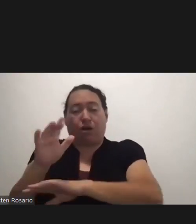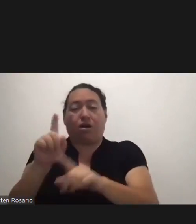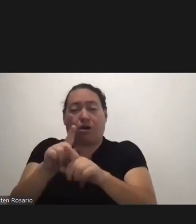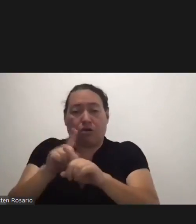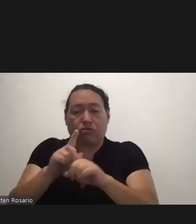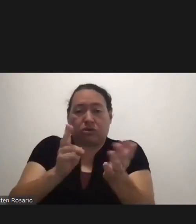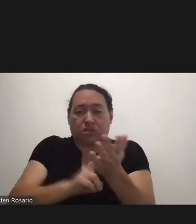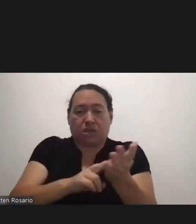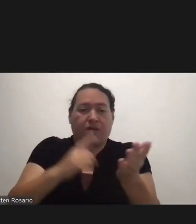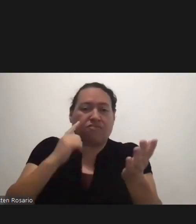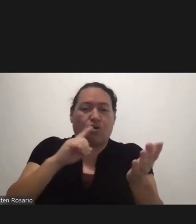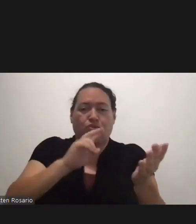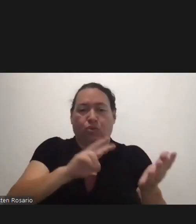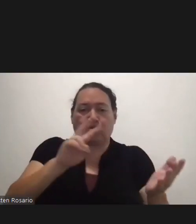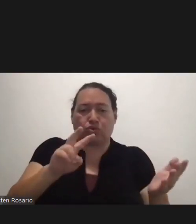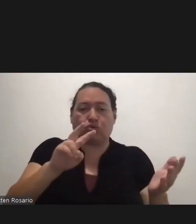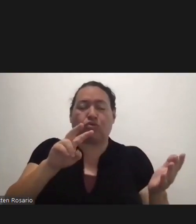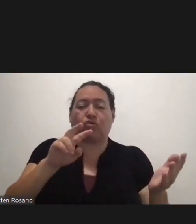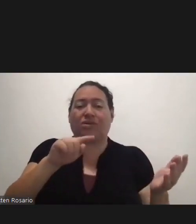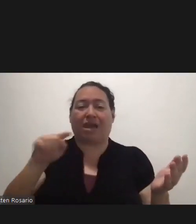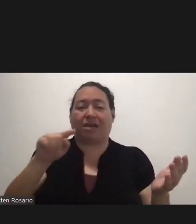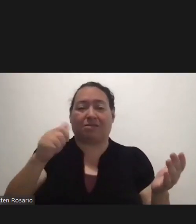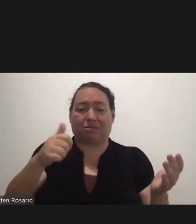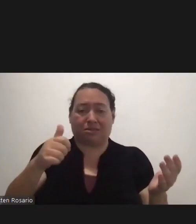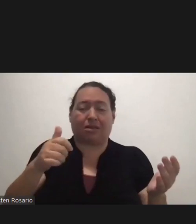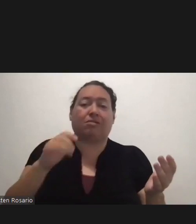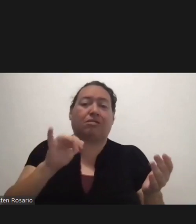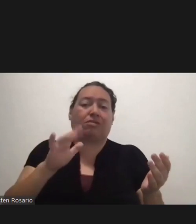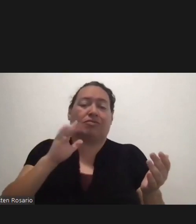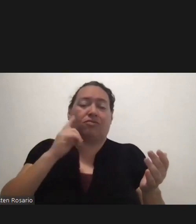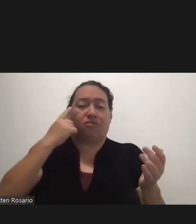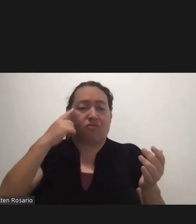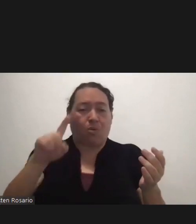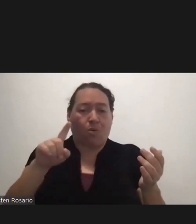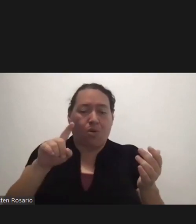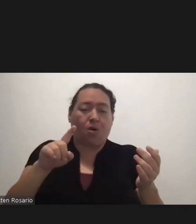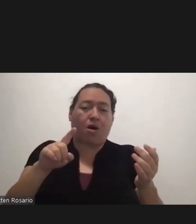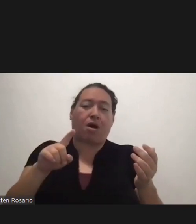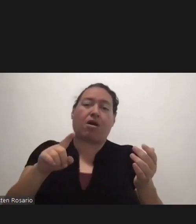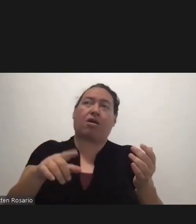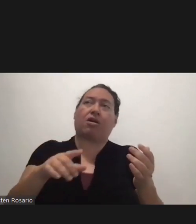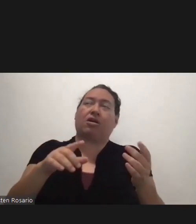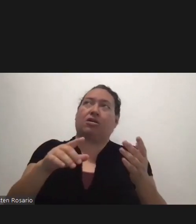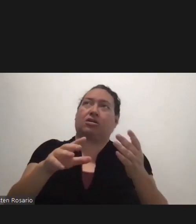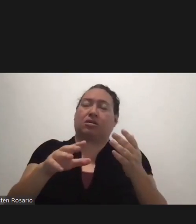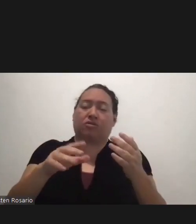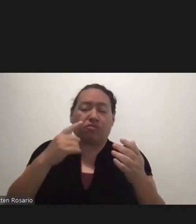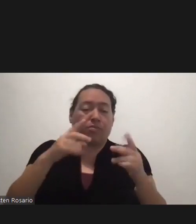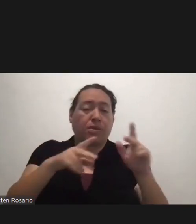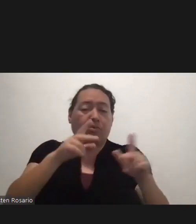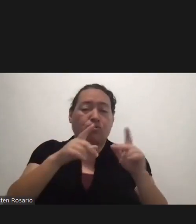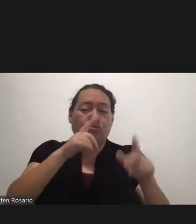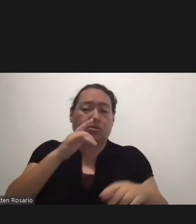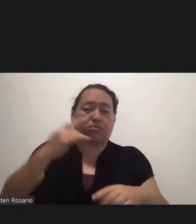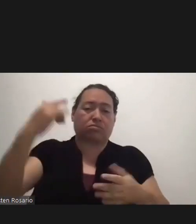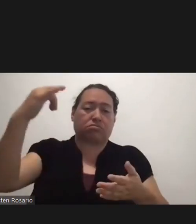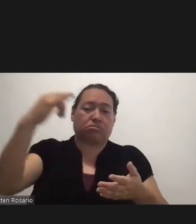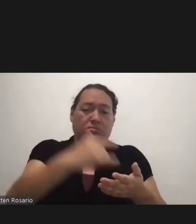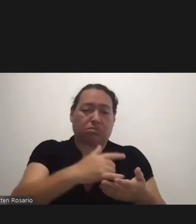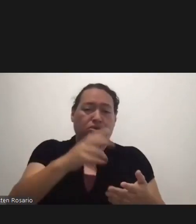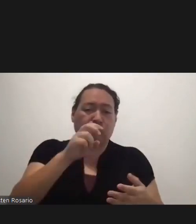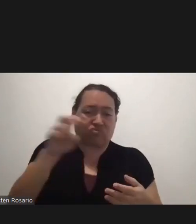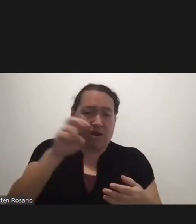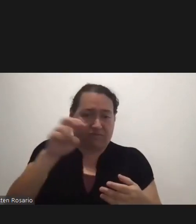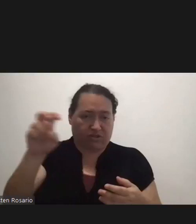-10 Relative to amending the quarantine program For incoming travelers While we are